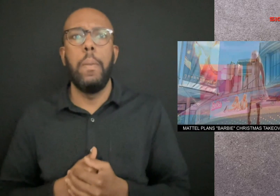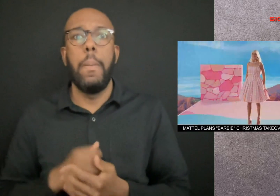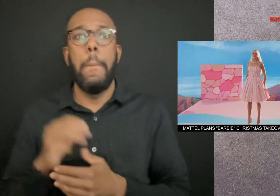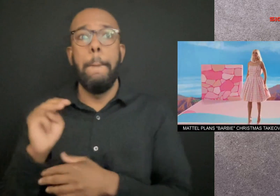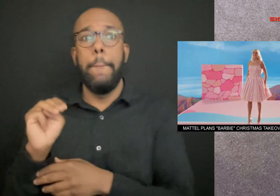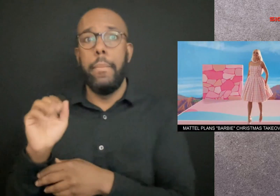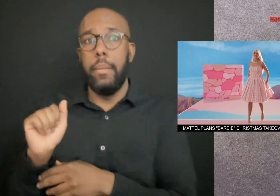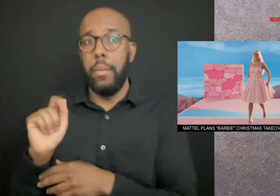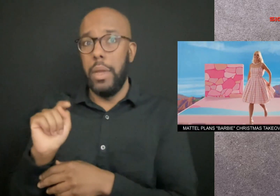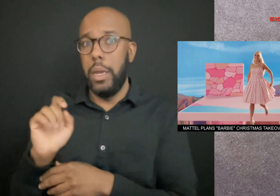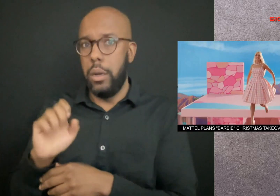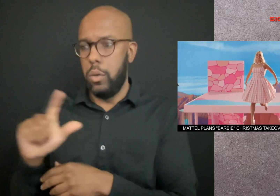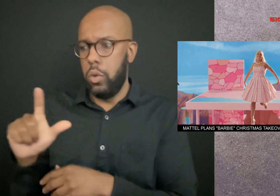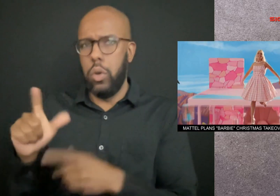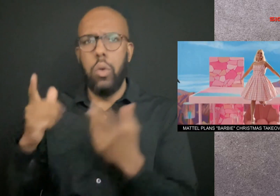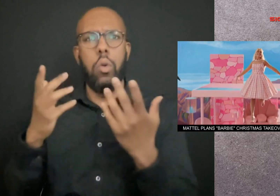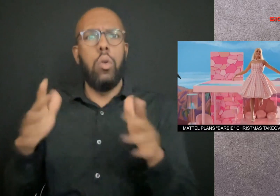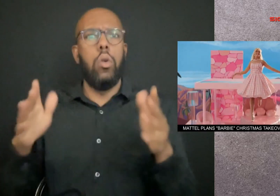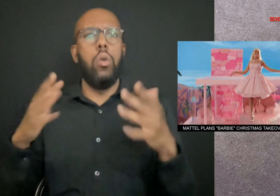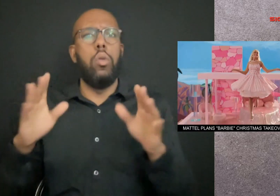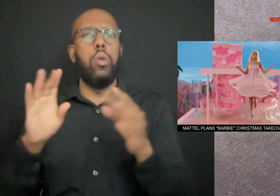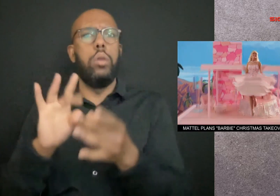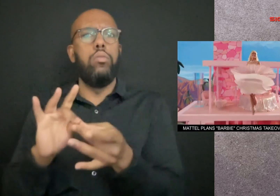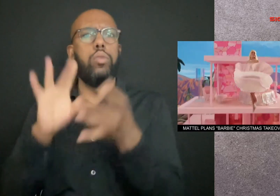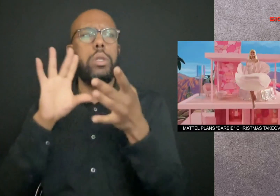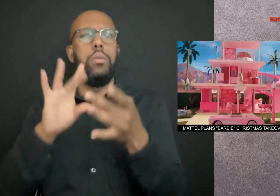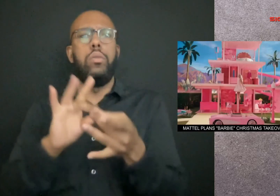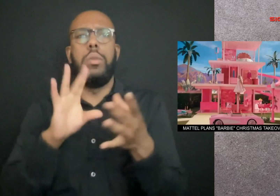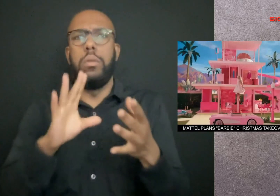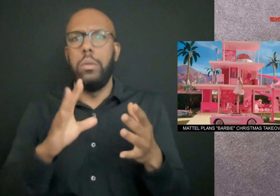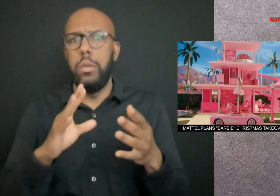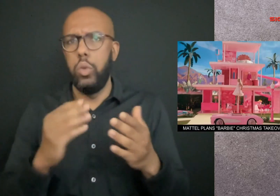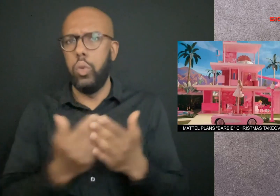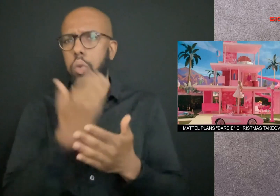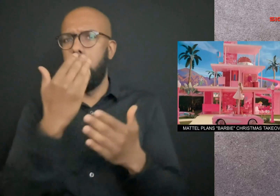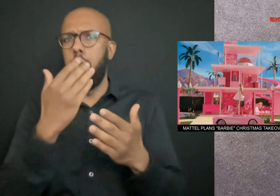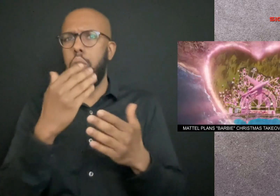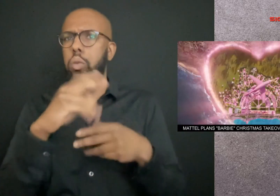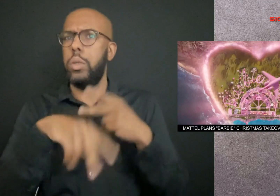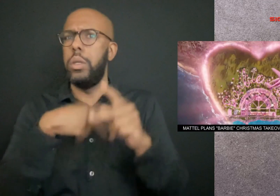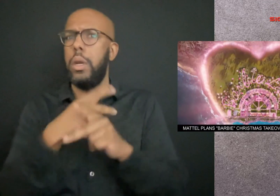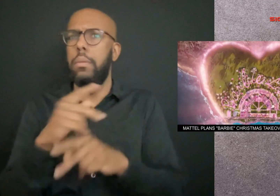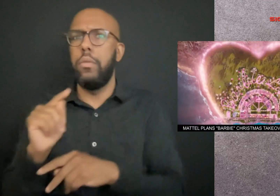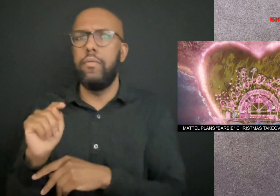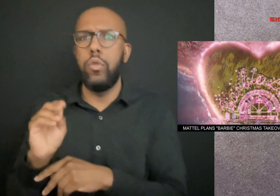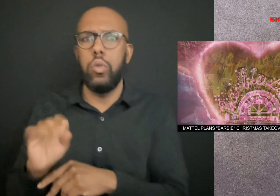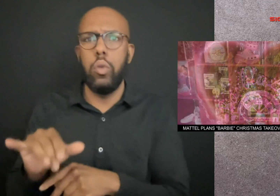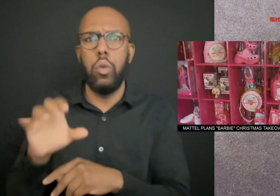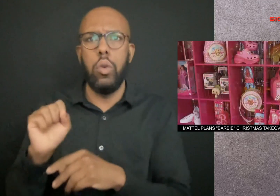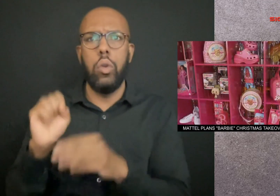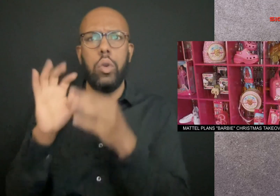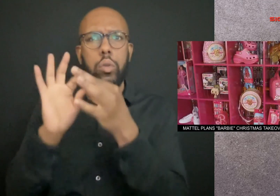Mattel already released a new collection of toys tied to the movie back on June 1st.